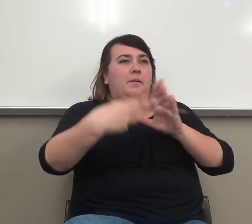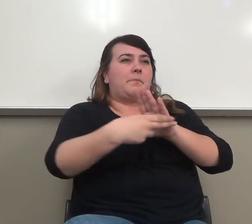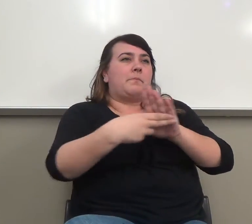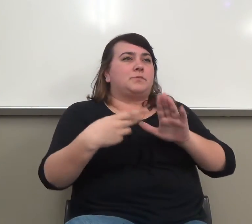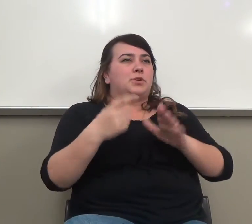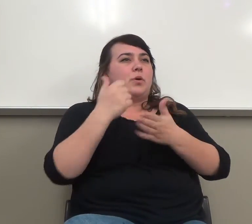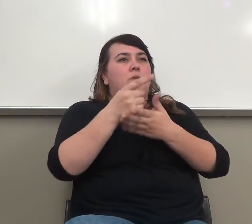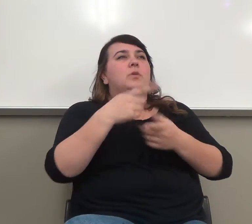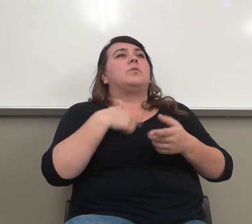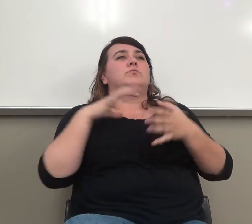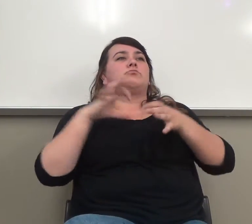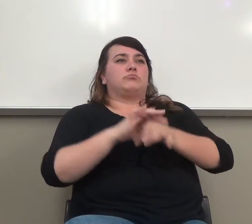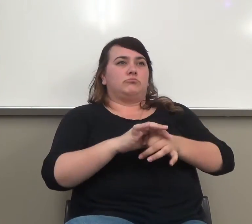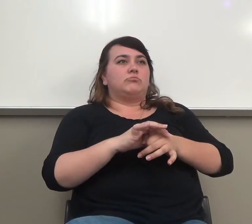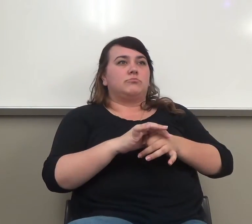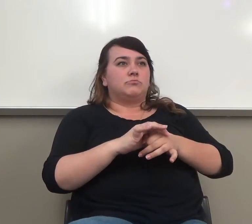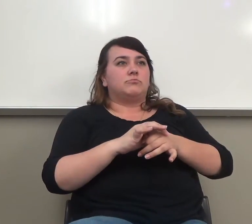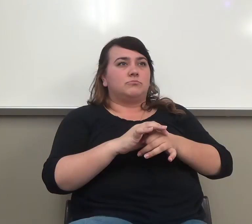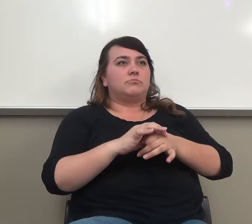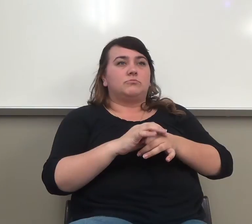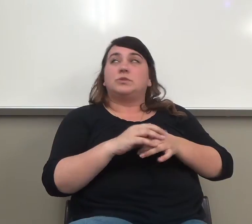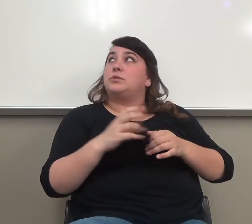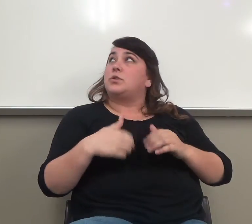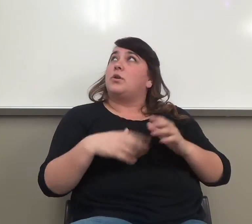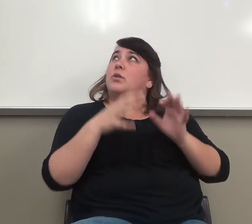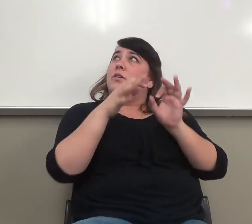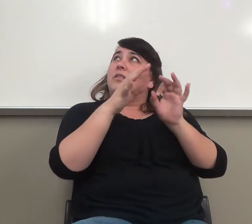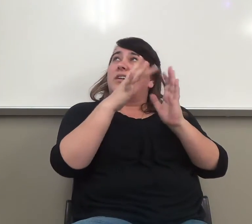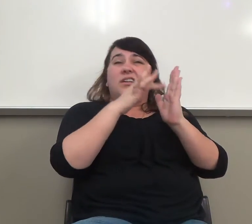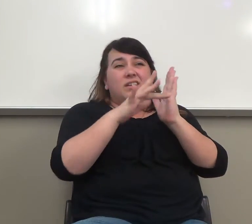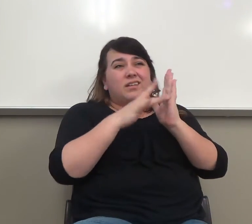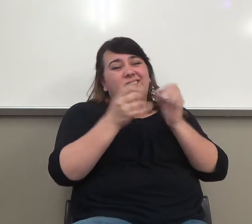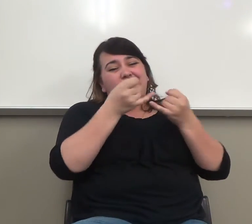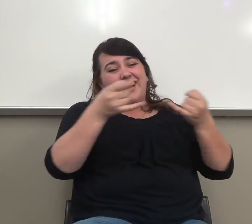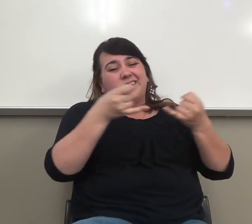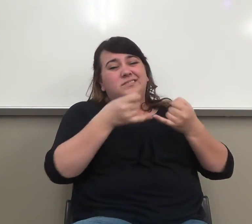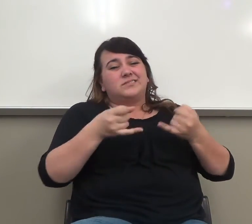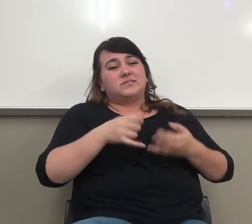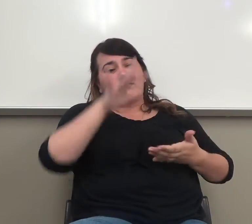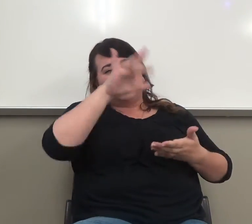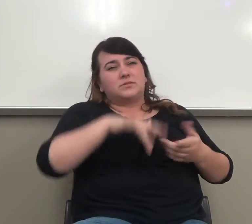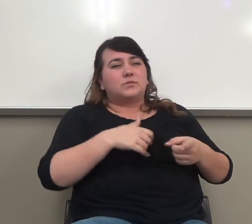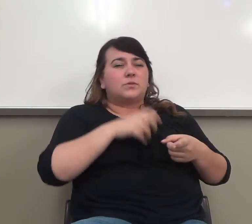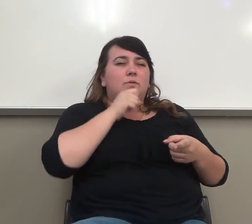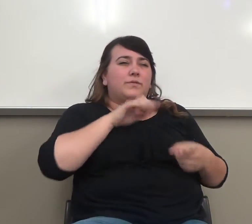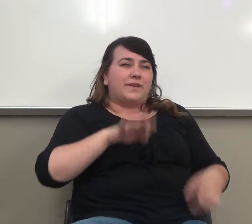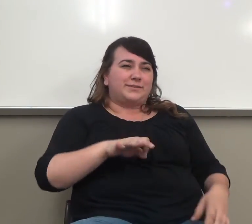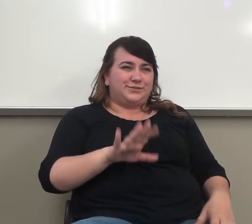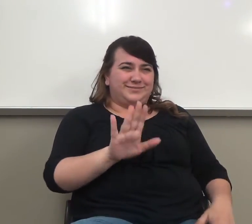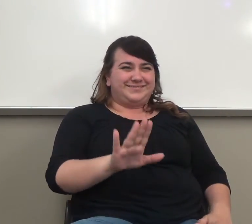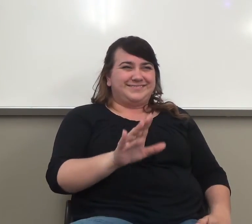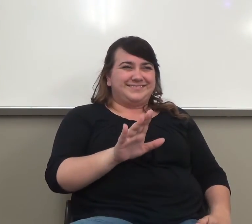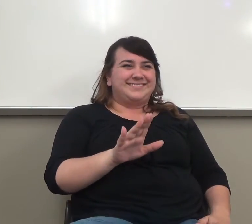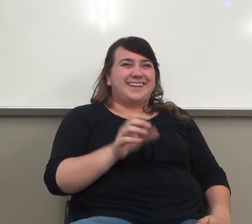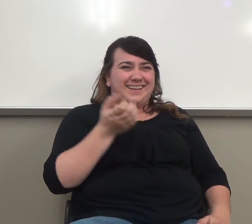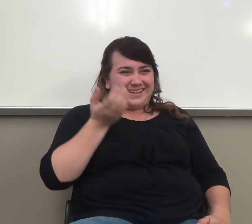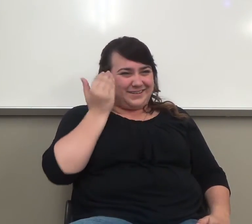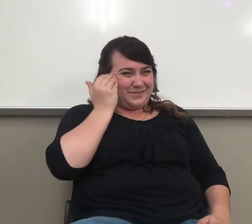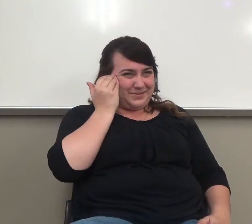Then I've given you space, and you don't necessarily, you know, this is old-fashioned stuff, right, on these lines. You can do this on the